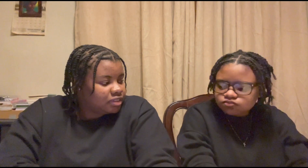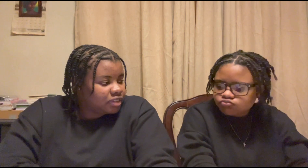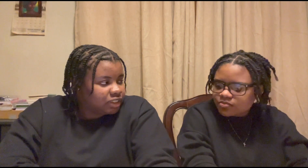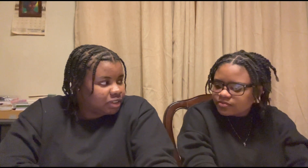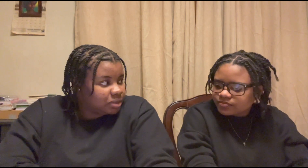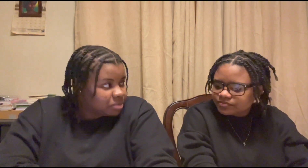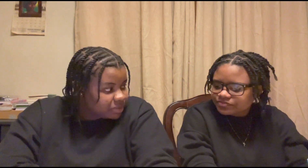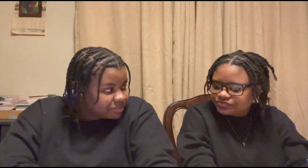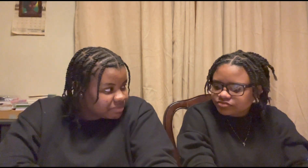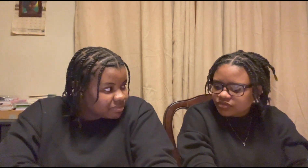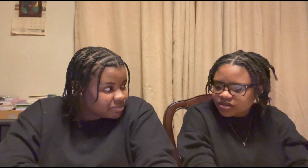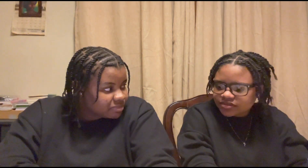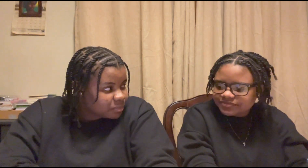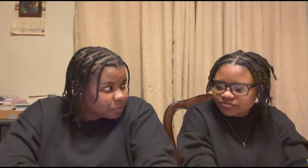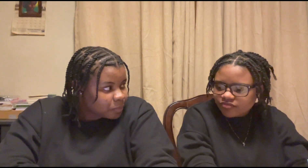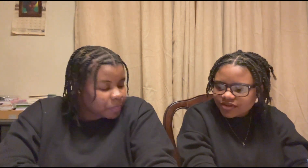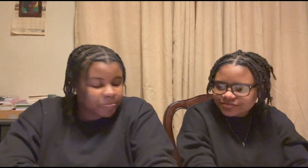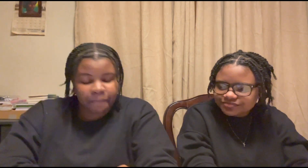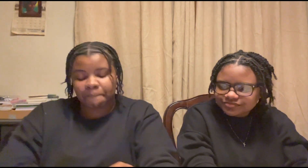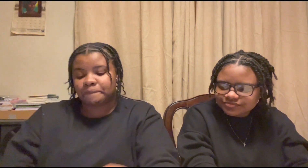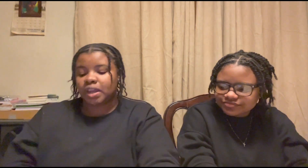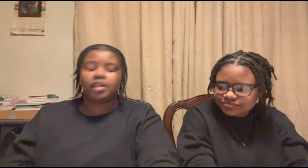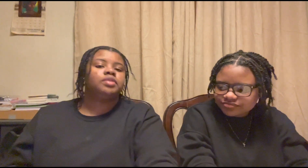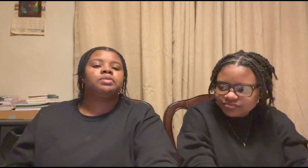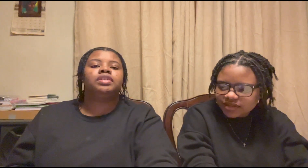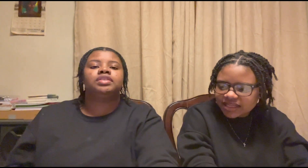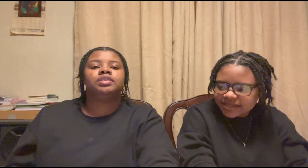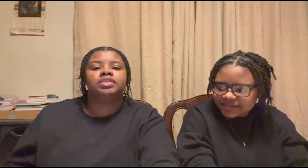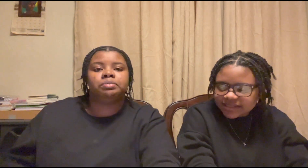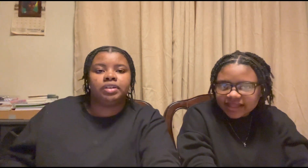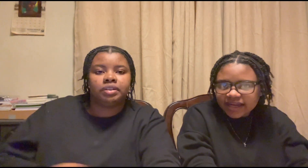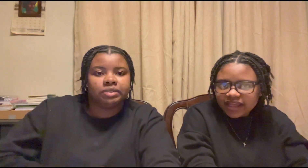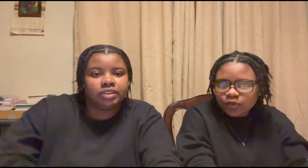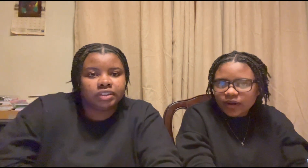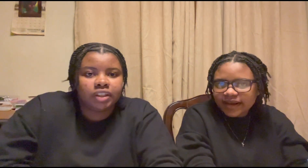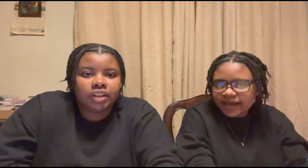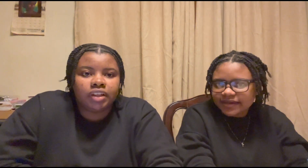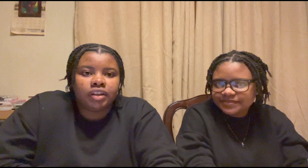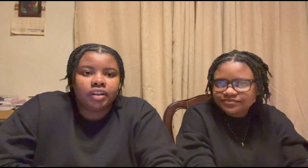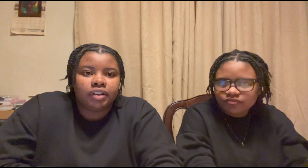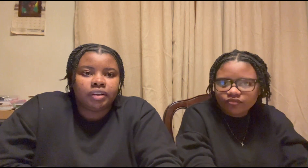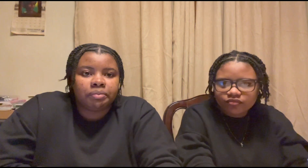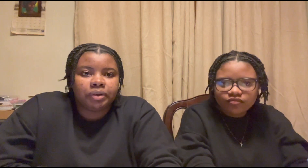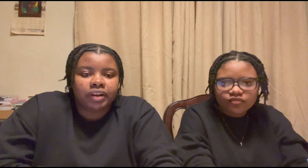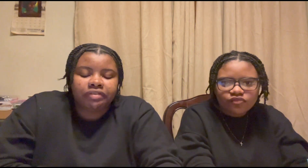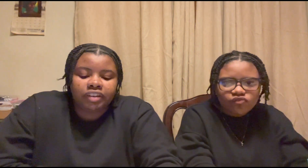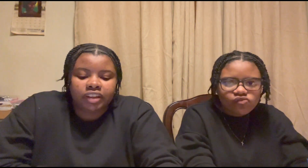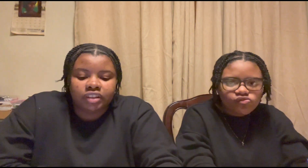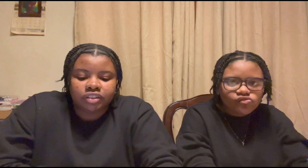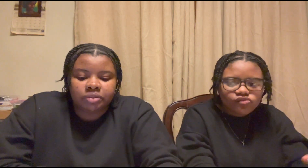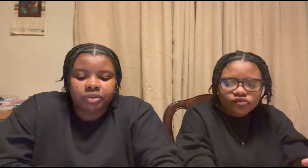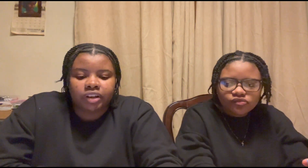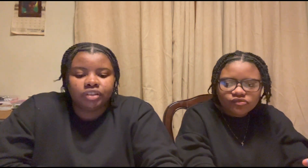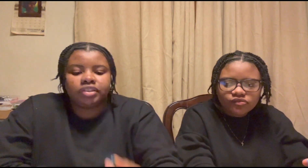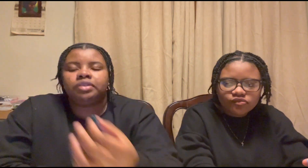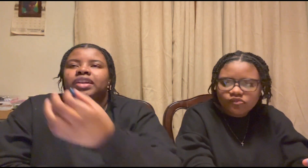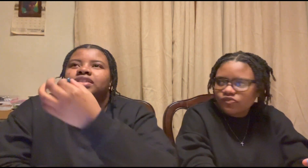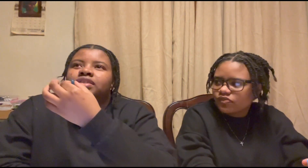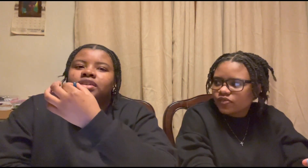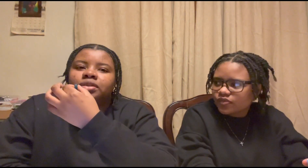excuse me no i always wanted to go to the bahamas but i feel like there's somewhere else i'd like to go